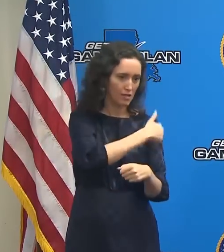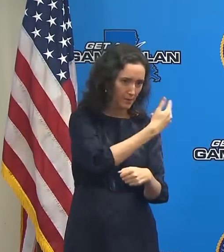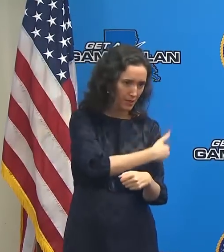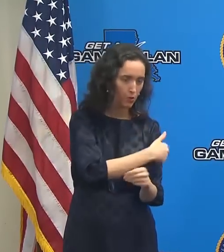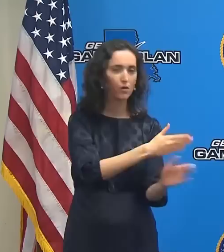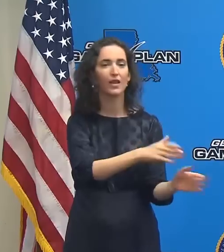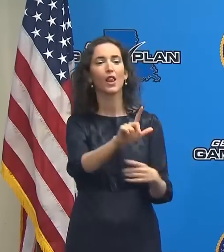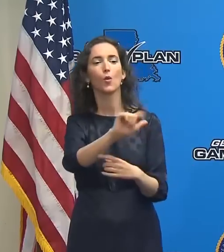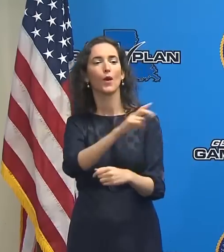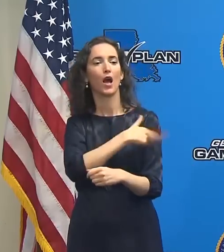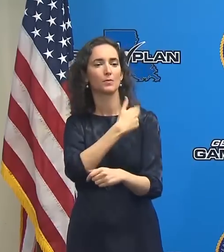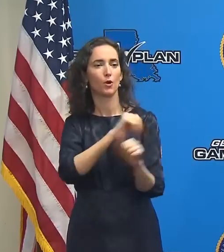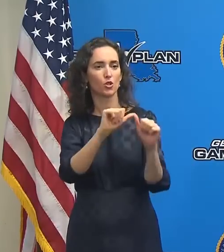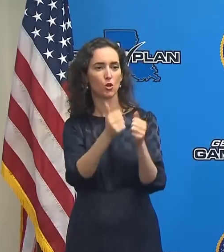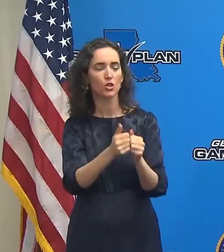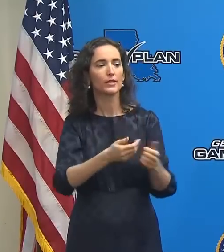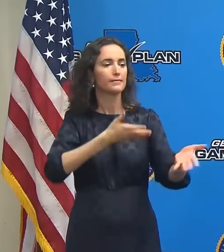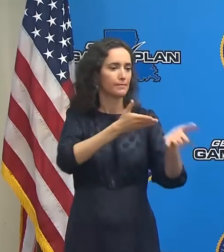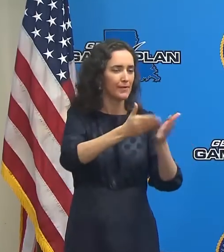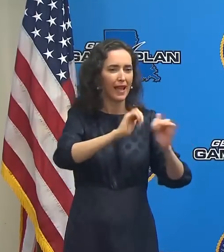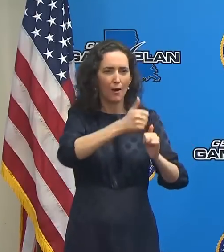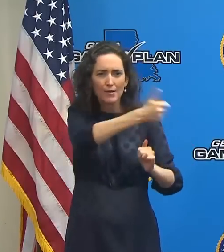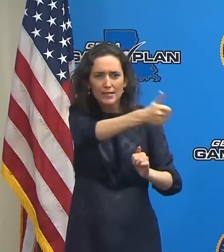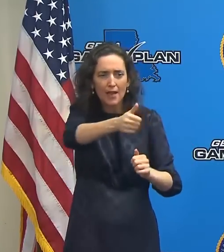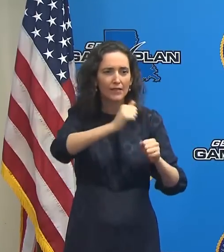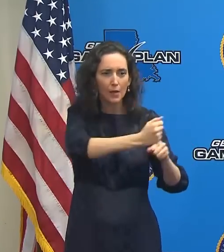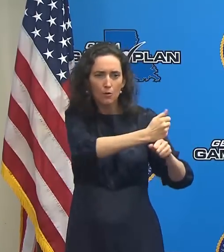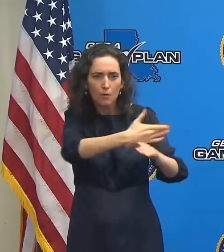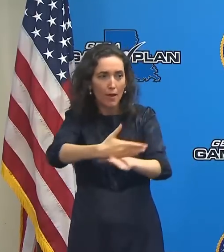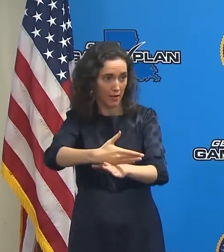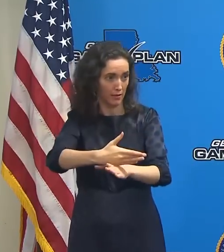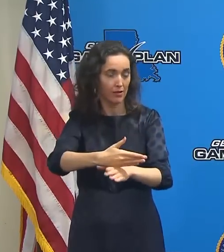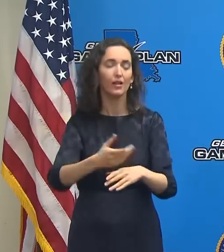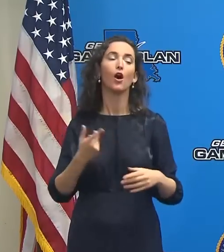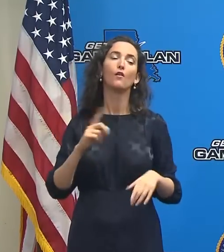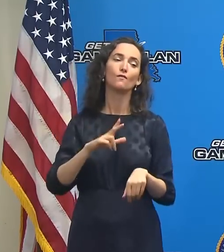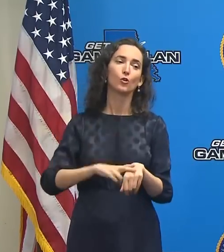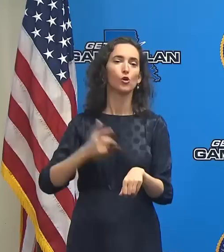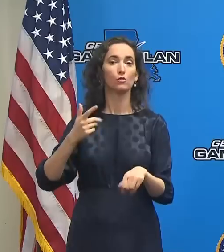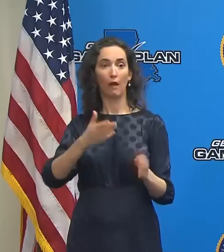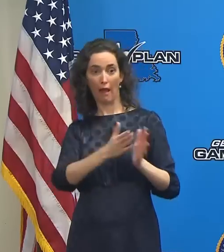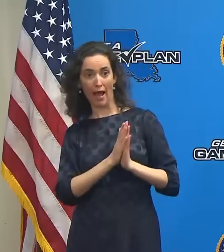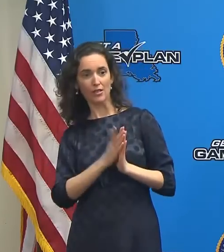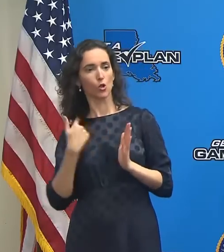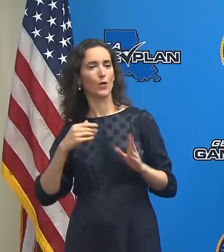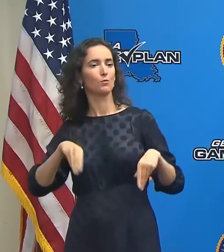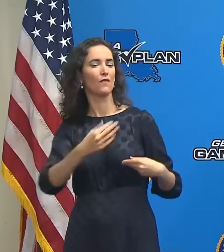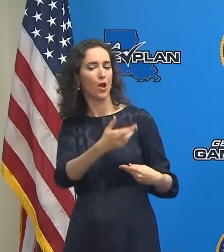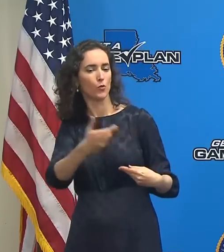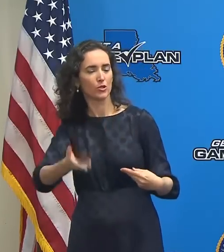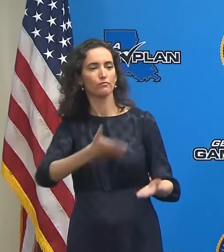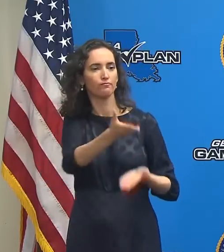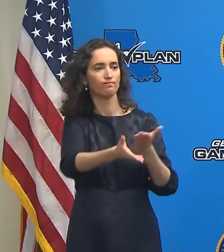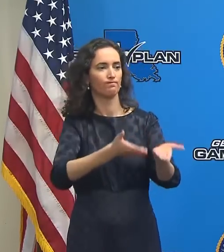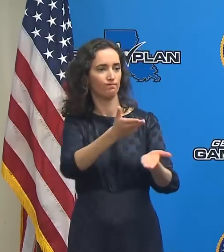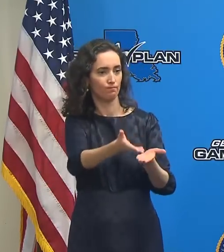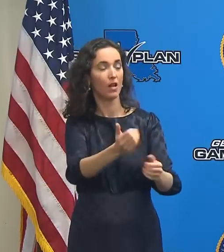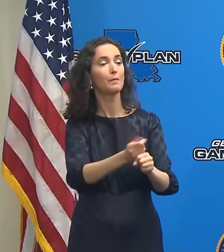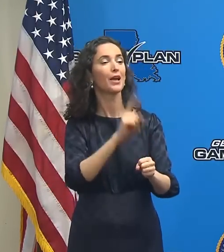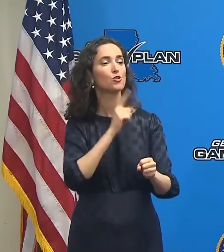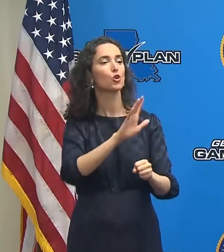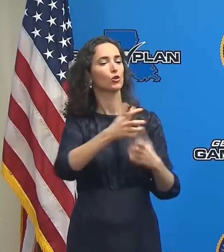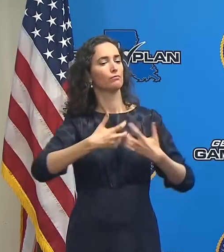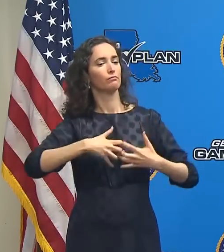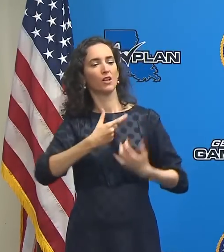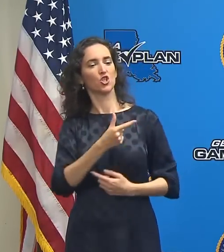making all the preparations possible. And of course, we provide resources upon request to make sure that their generators are